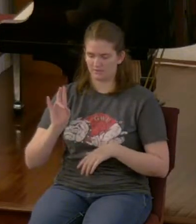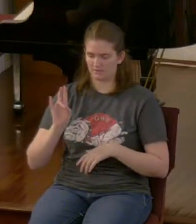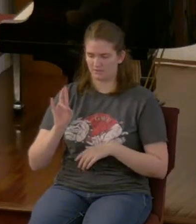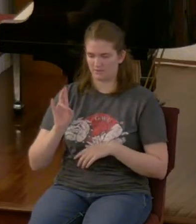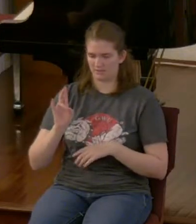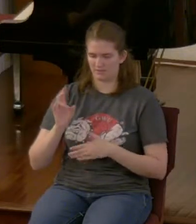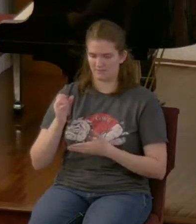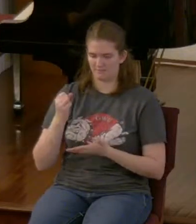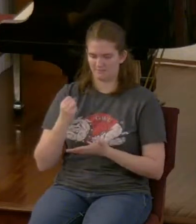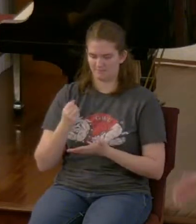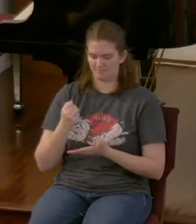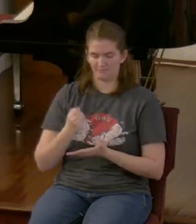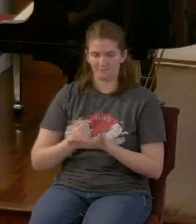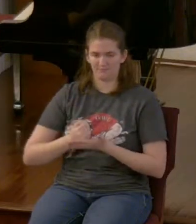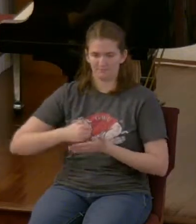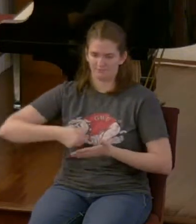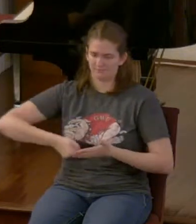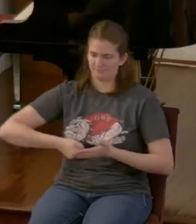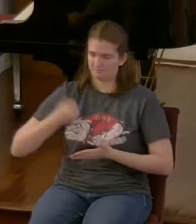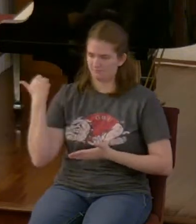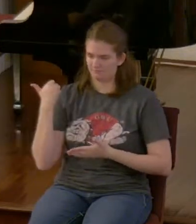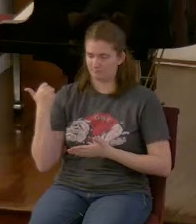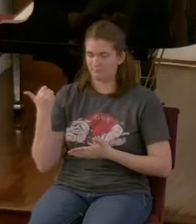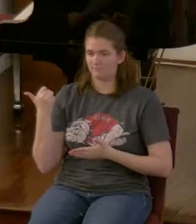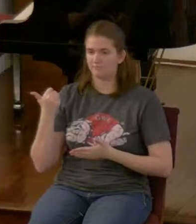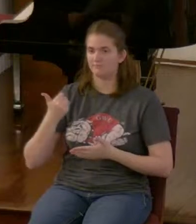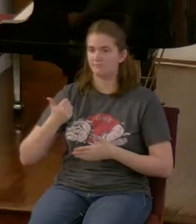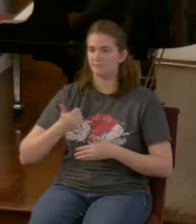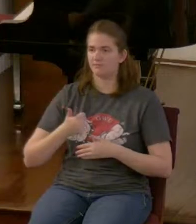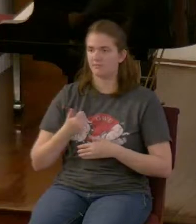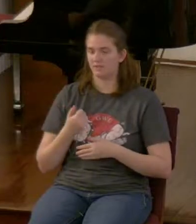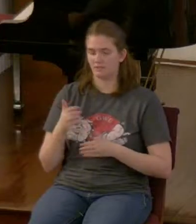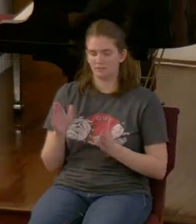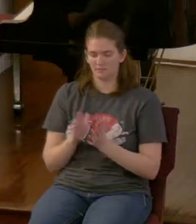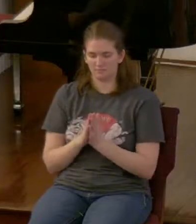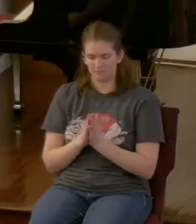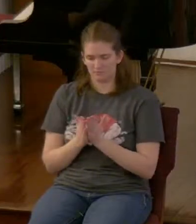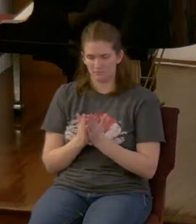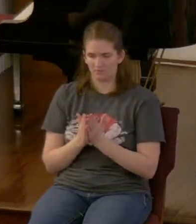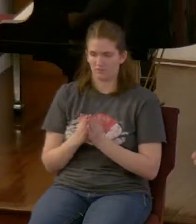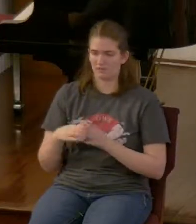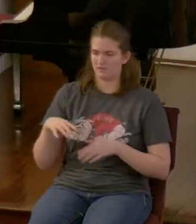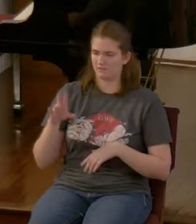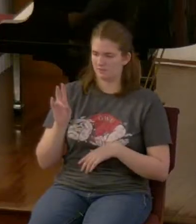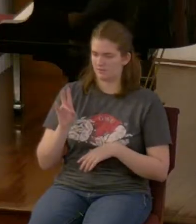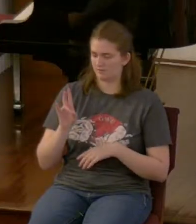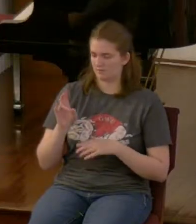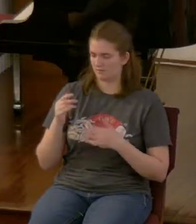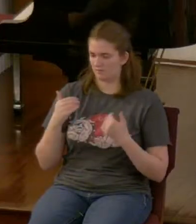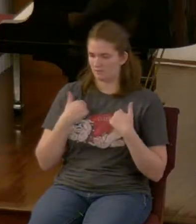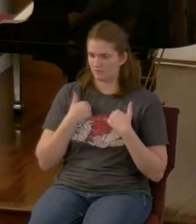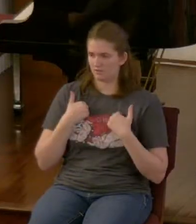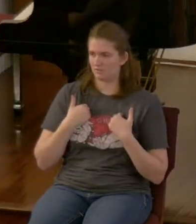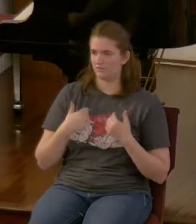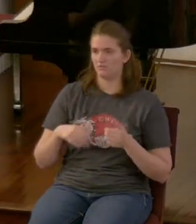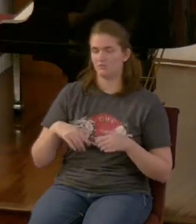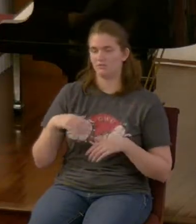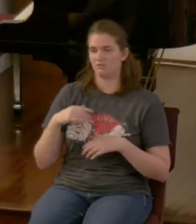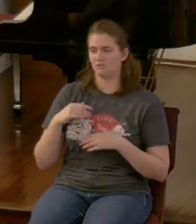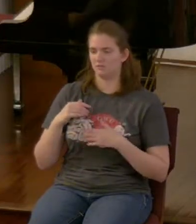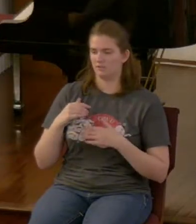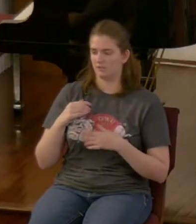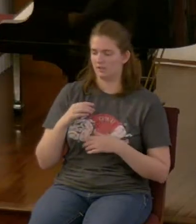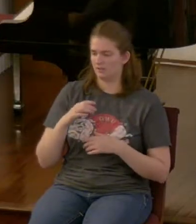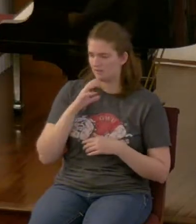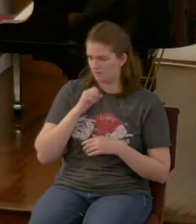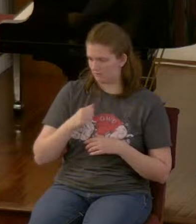ten says this when he has taken the book the four living creatures and the twenty-four elders fell down before the lamb each one